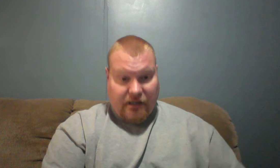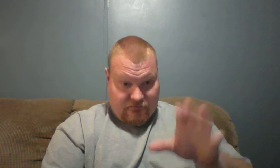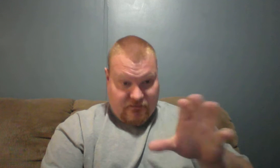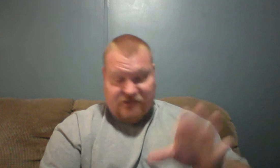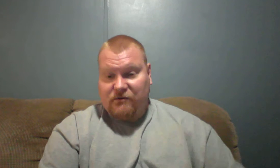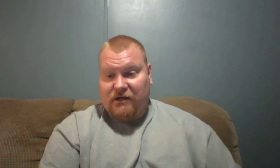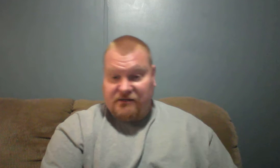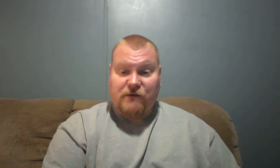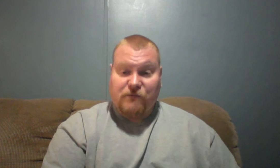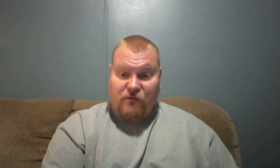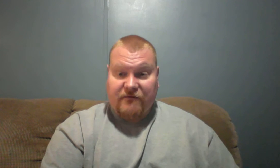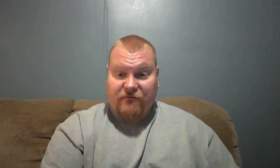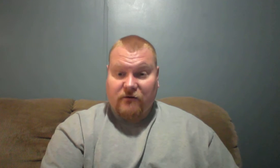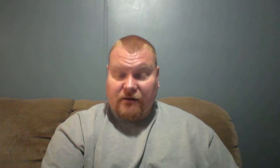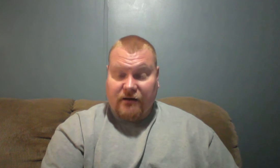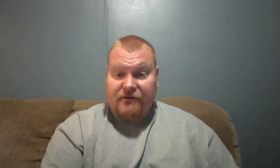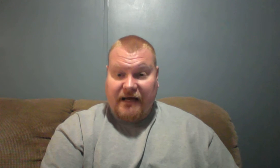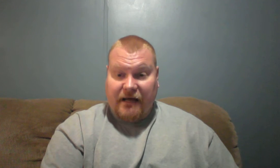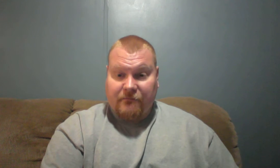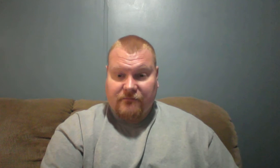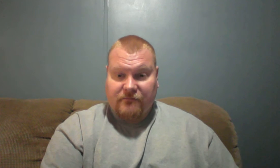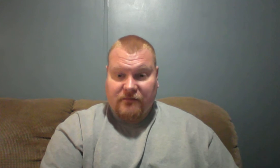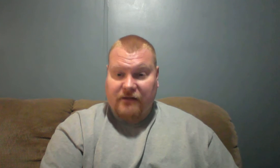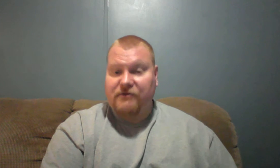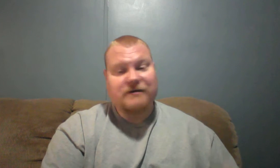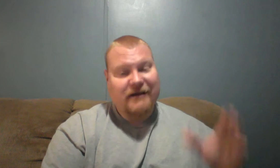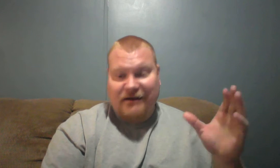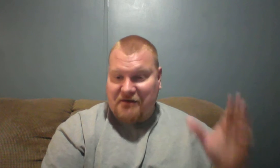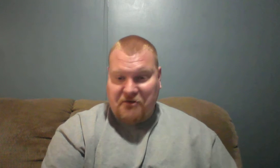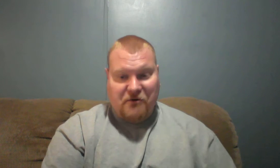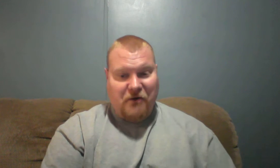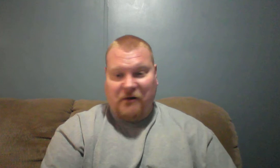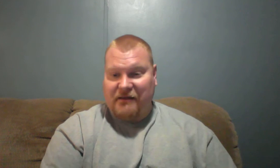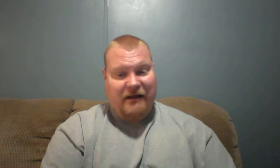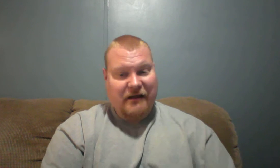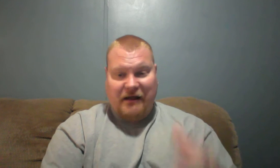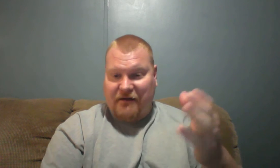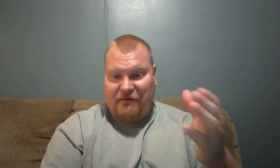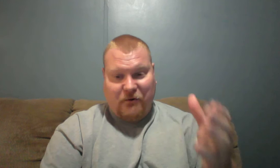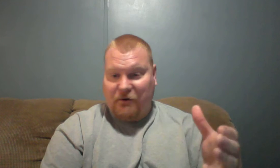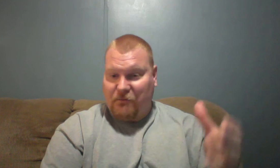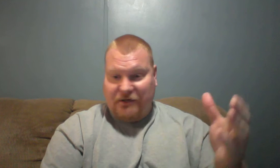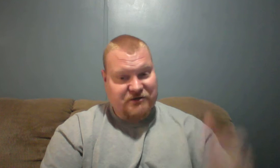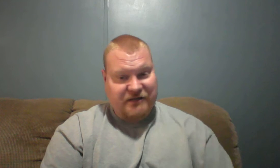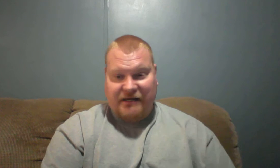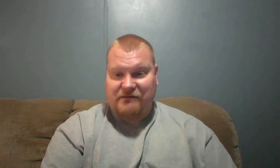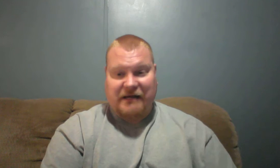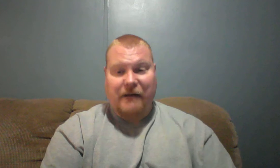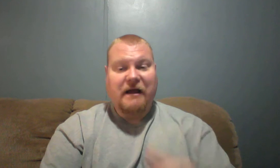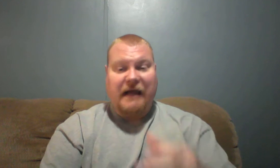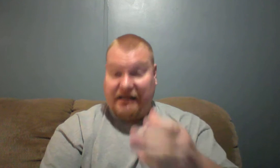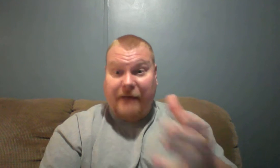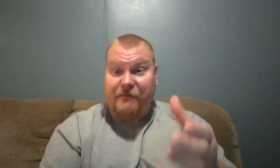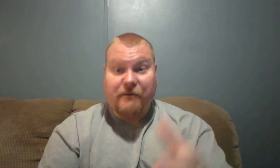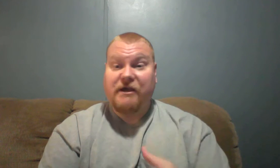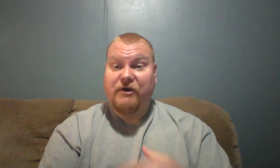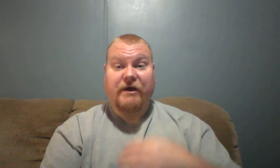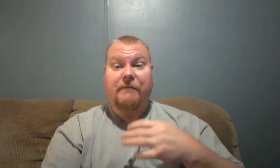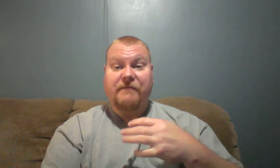This one, this other one will be for another time. There's nothing wrong with that. I've had a prayer preacher say it sometime. And it's happened to me. You get up there